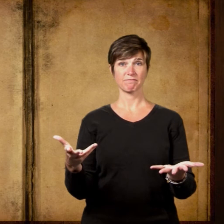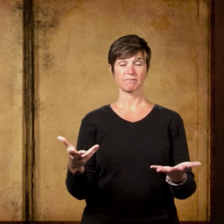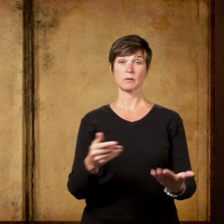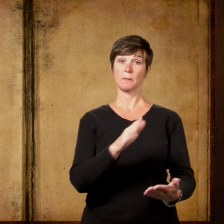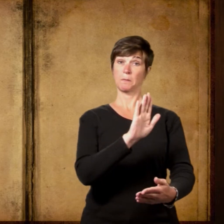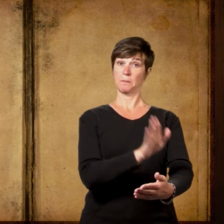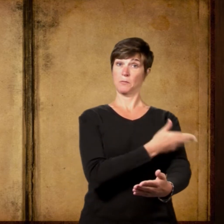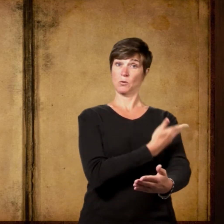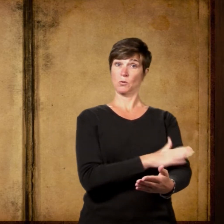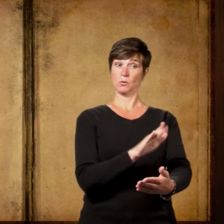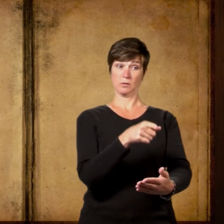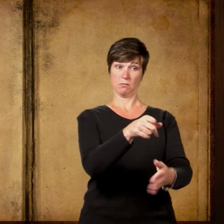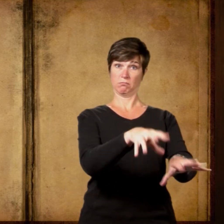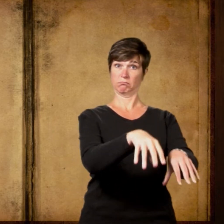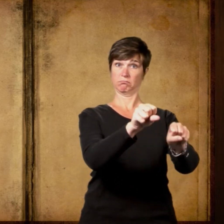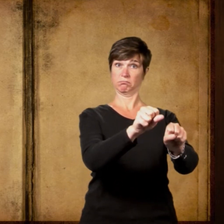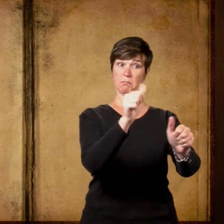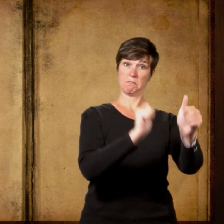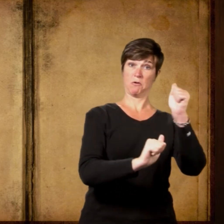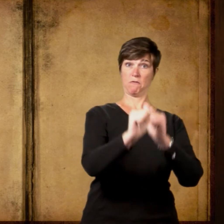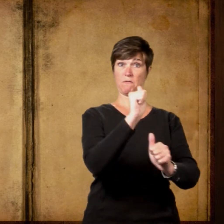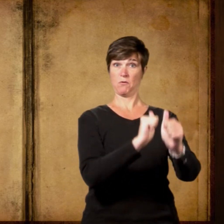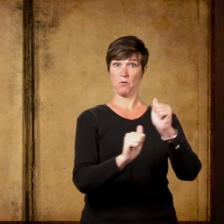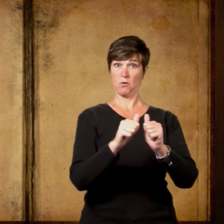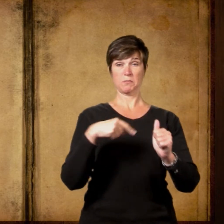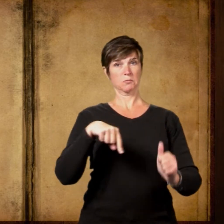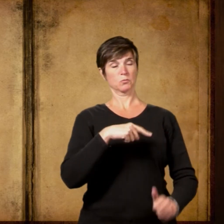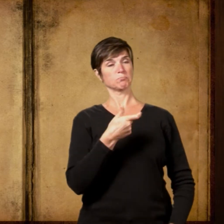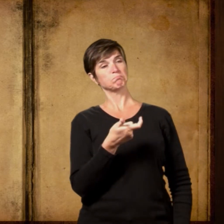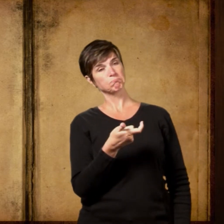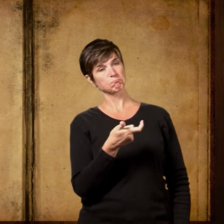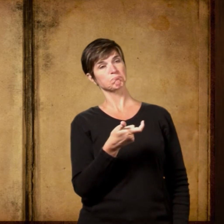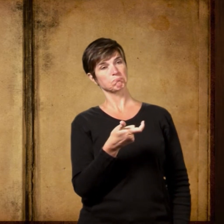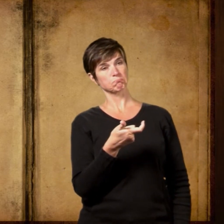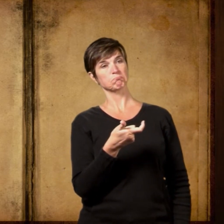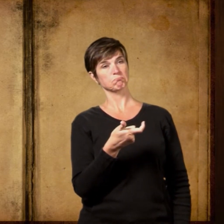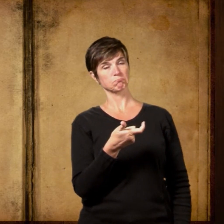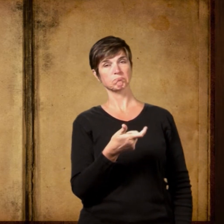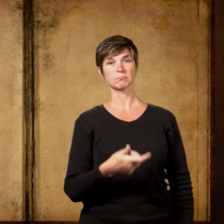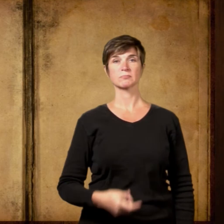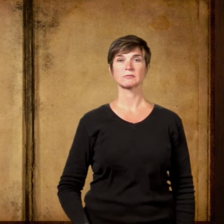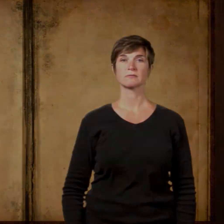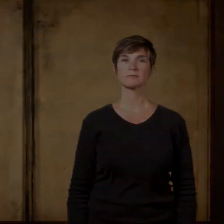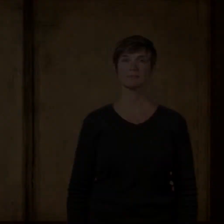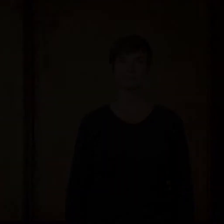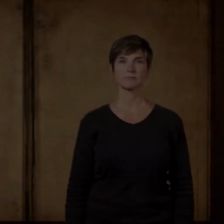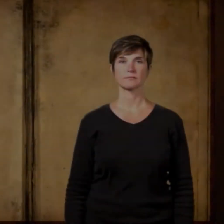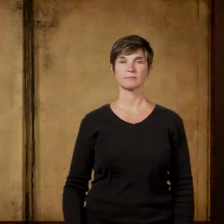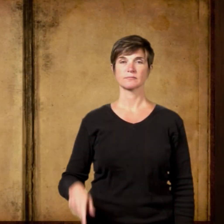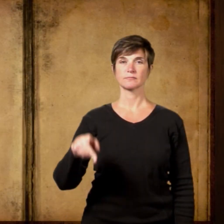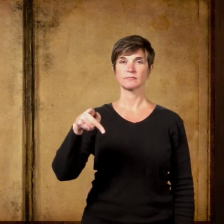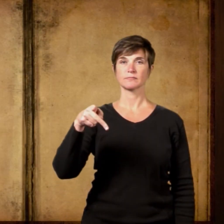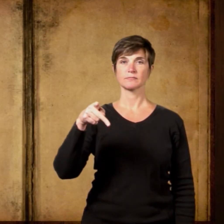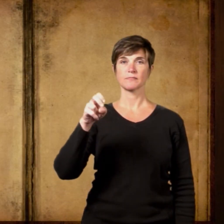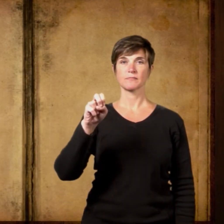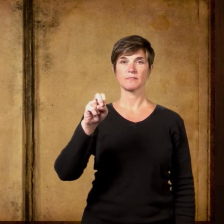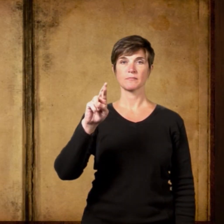A performance of music A performance Perfunctory